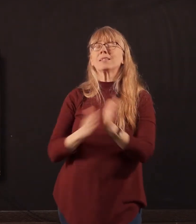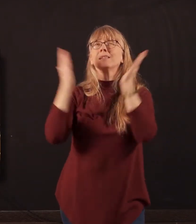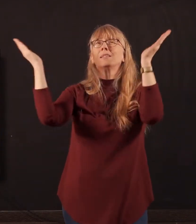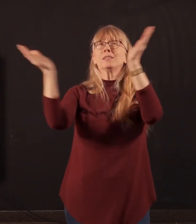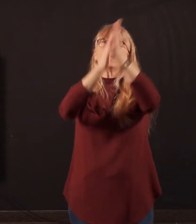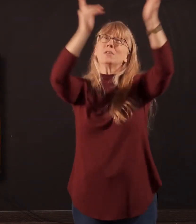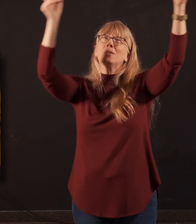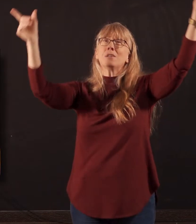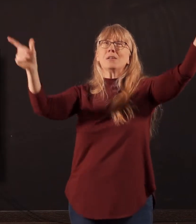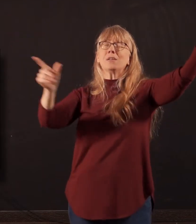the Lord,